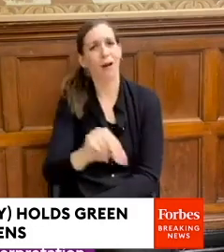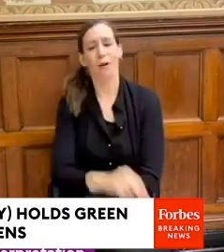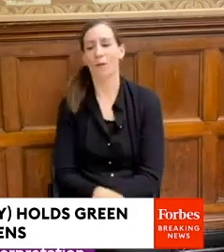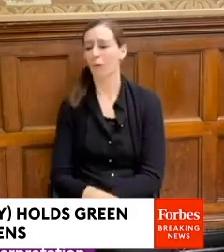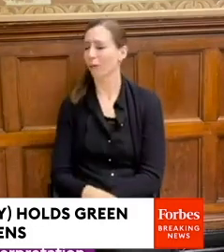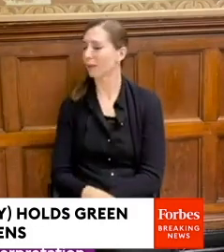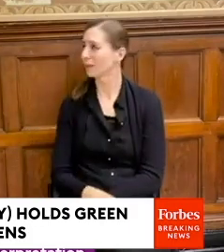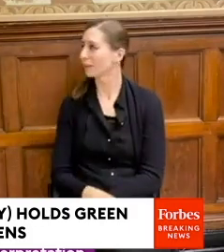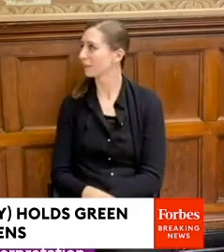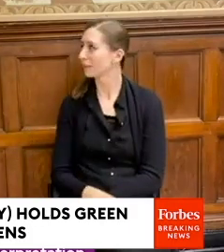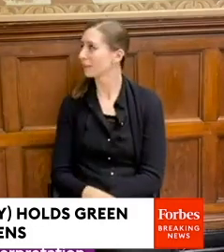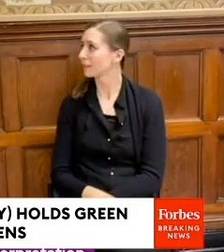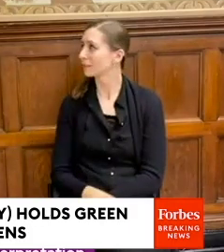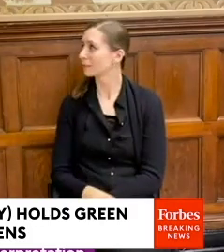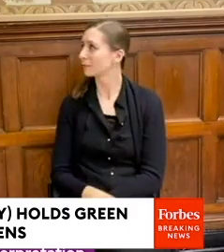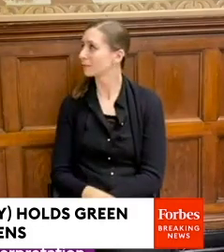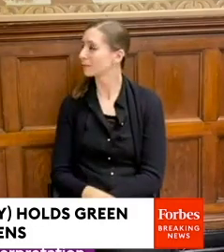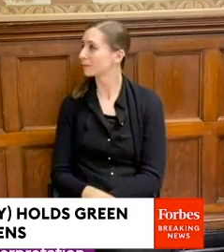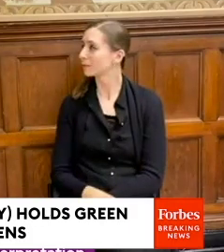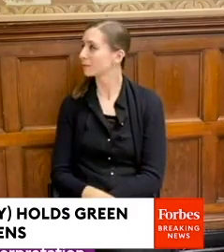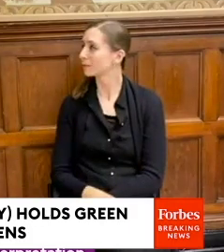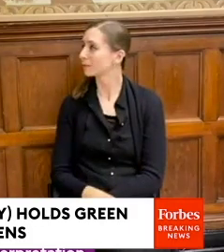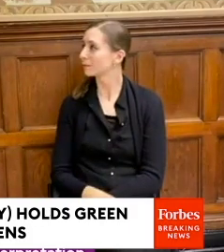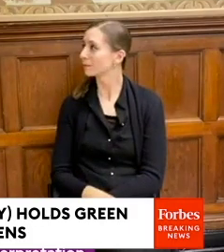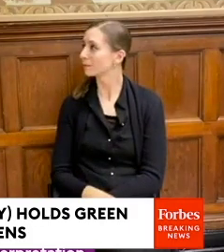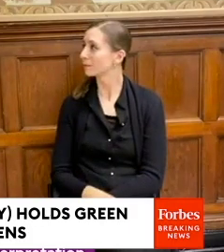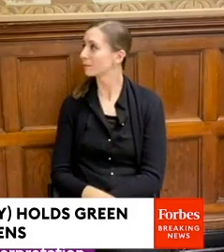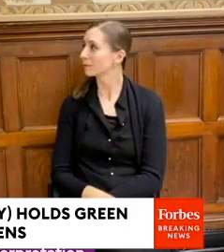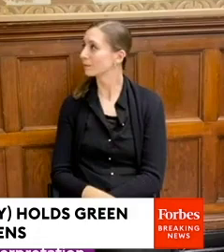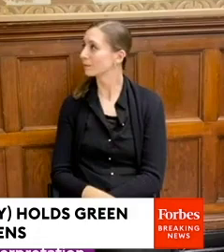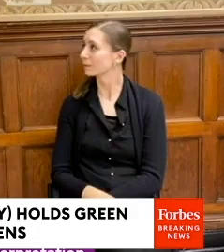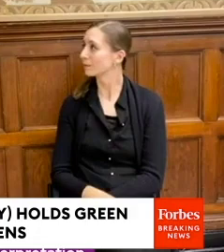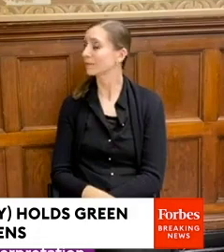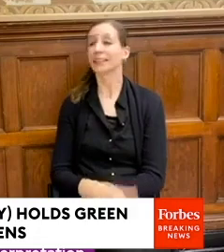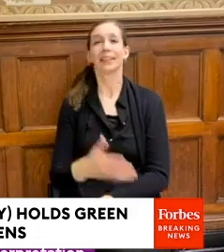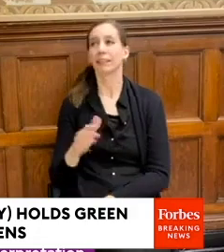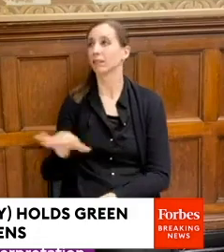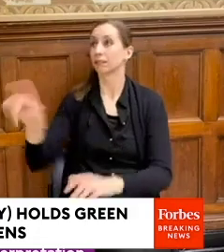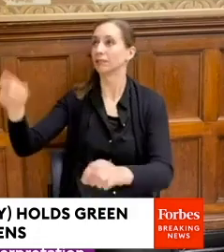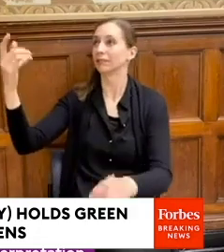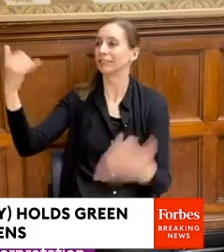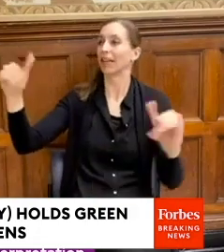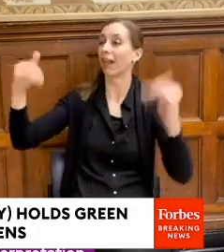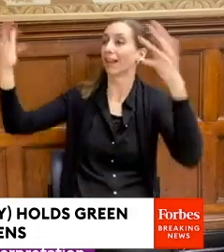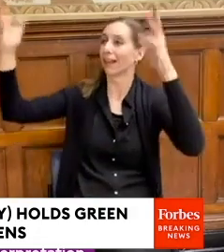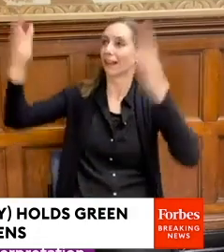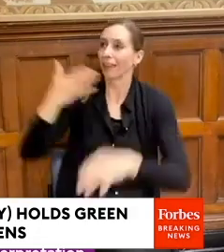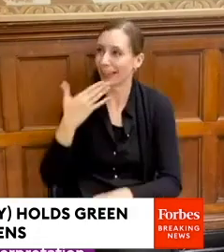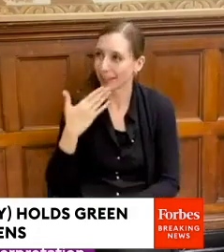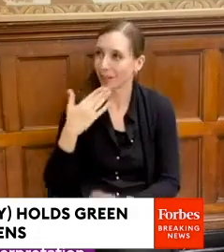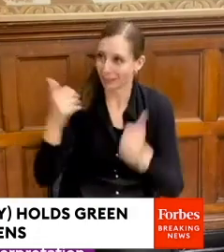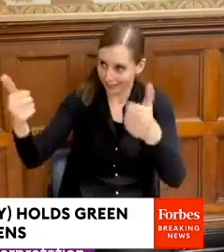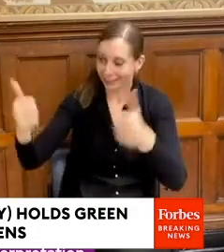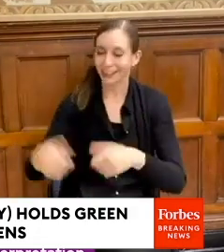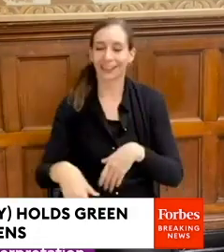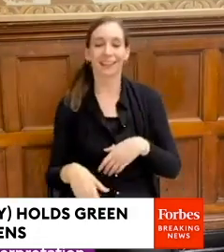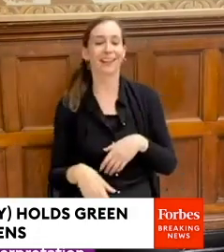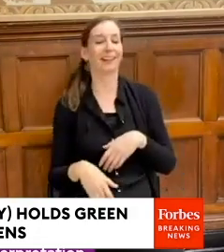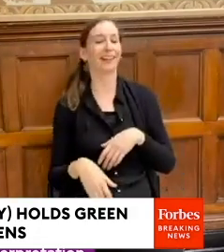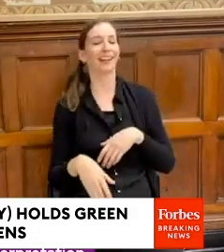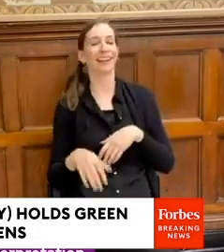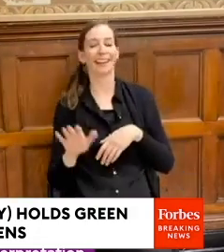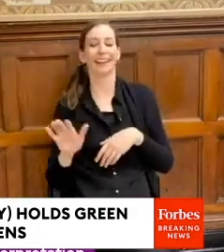And every time, every time that they say, thank you, every time